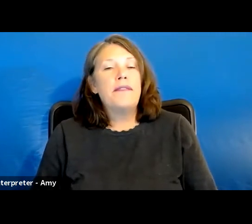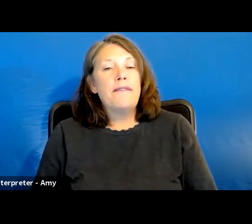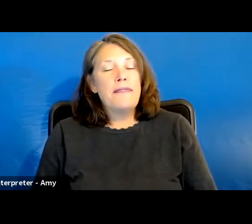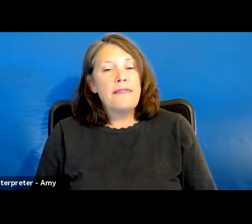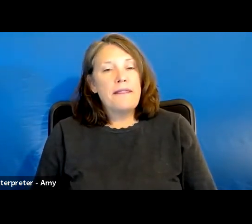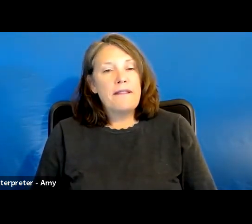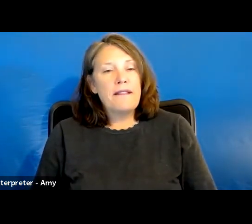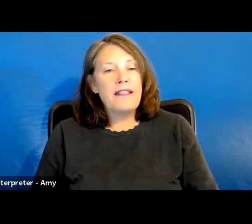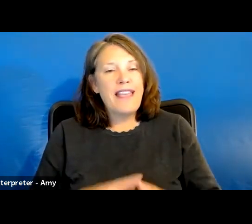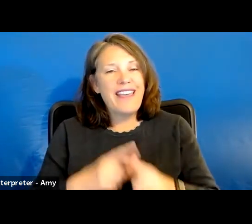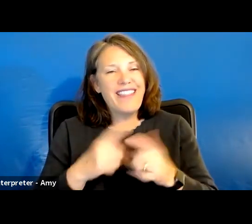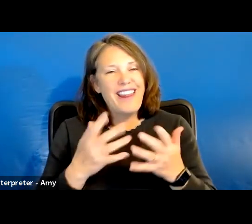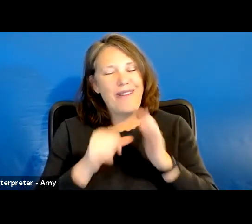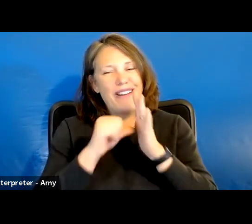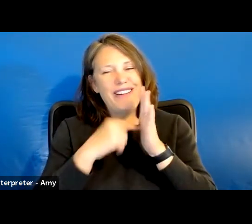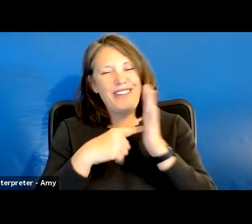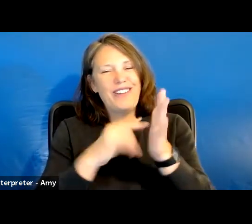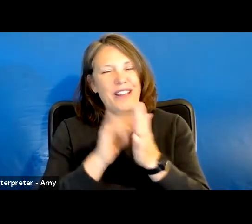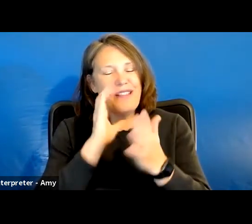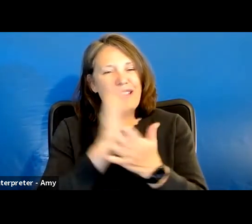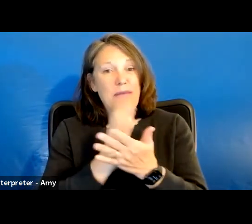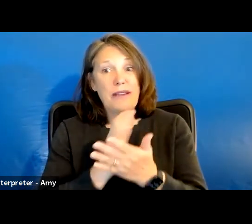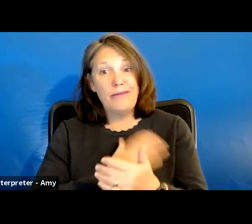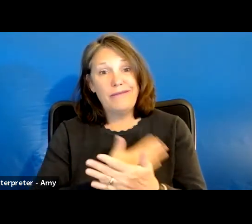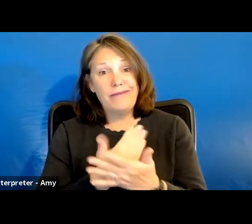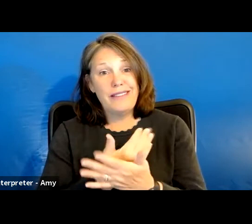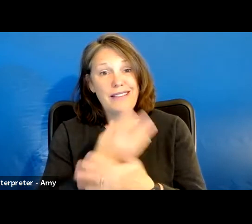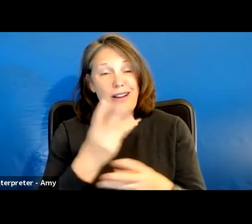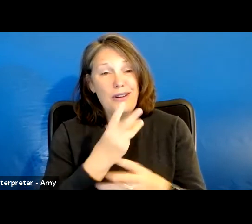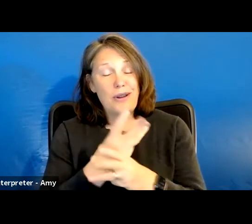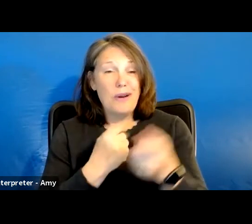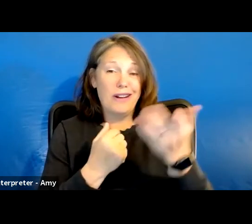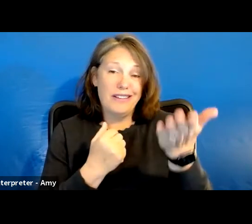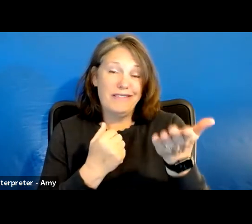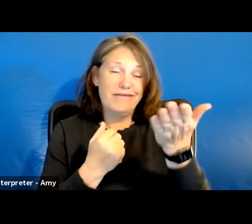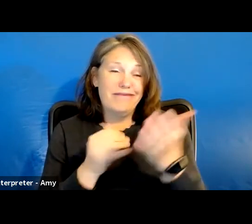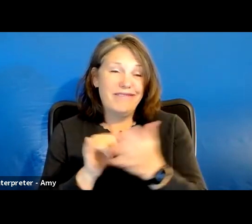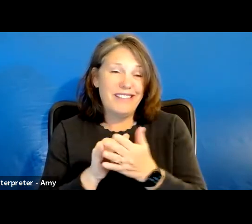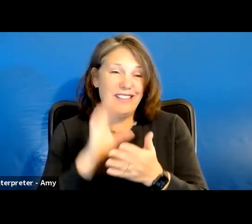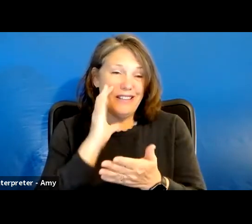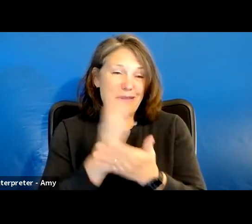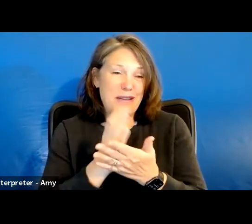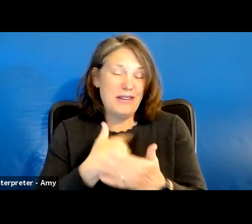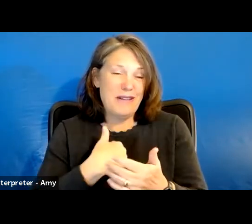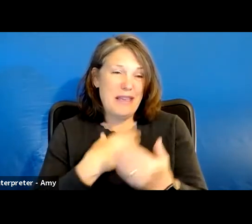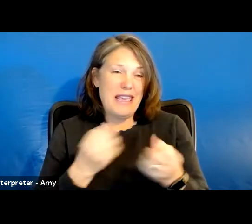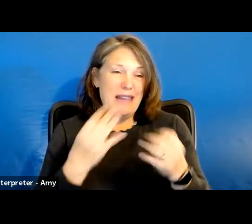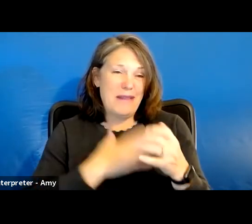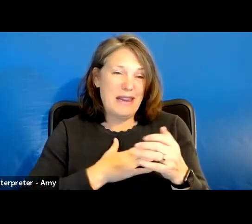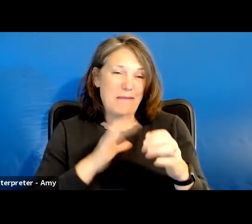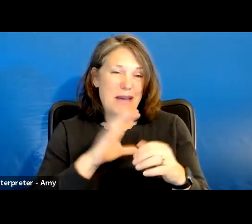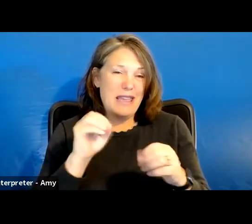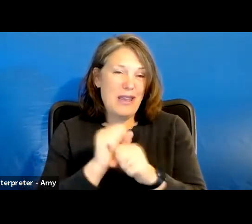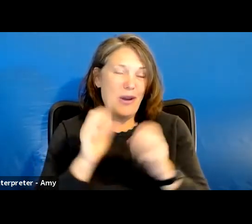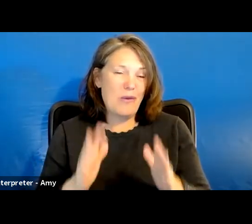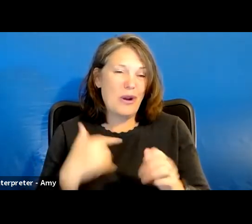to post this picture because this is kind of our new world. So here's just a picture actually of me and many of my coworkers as